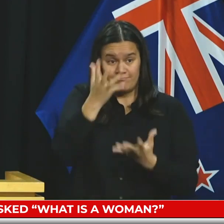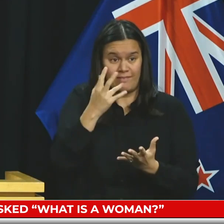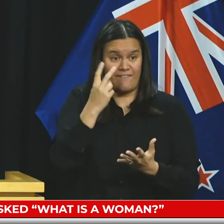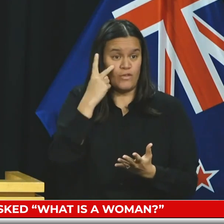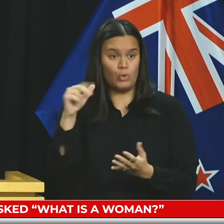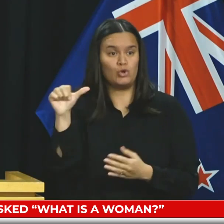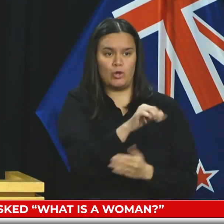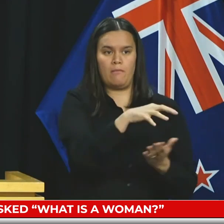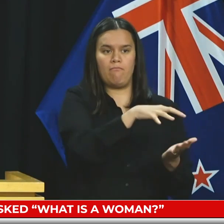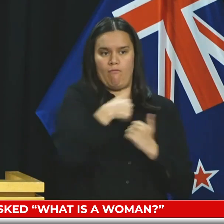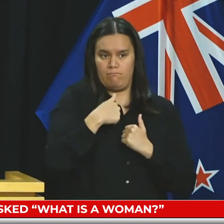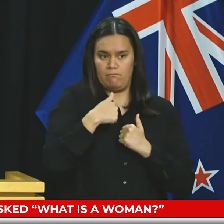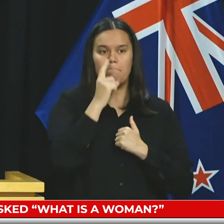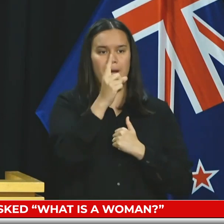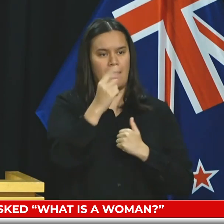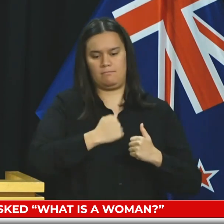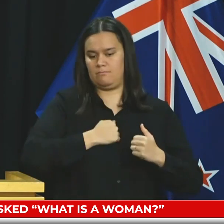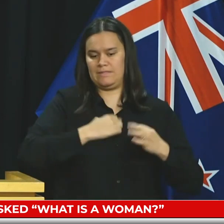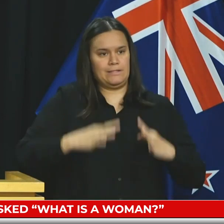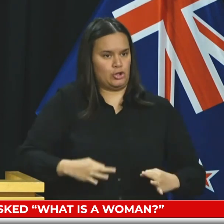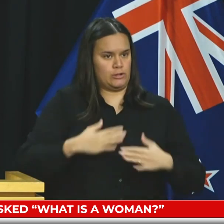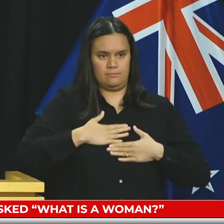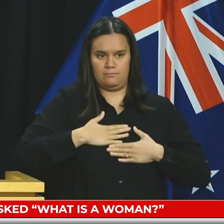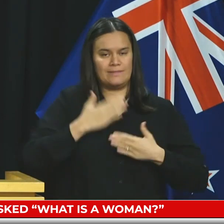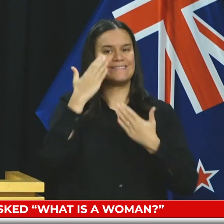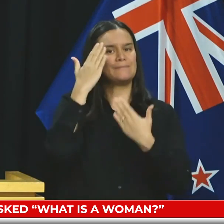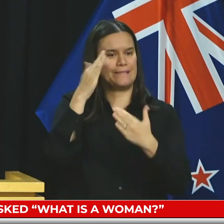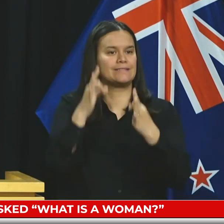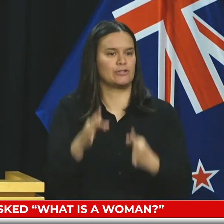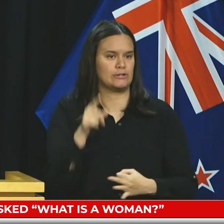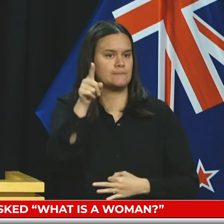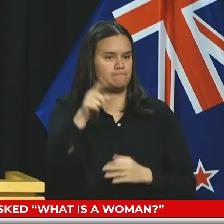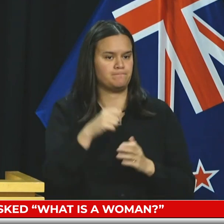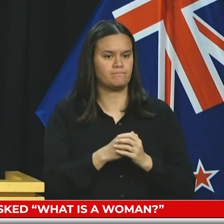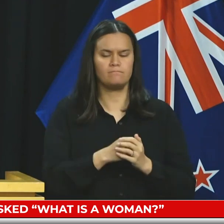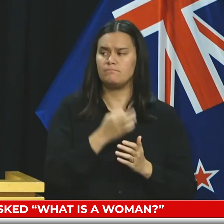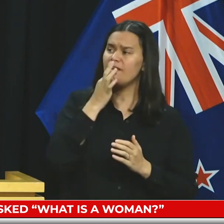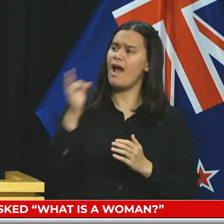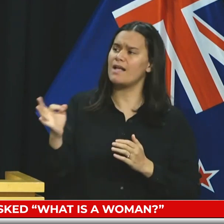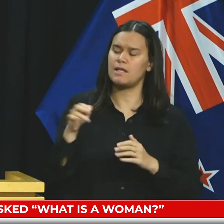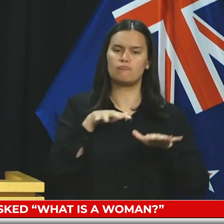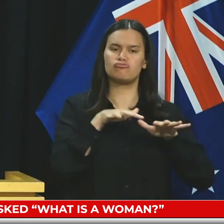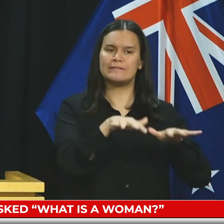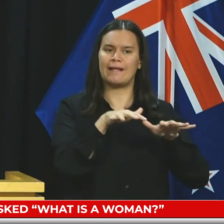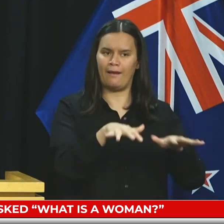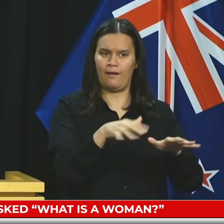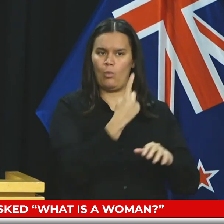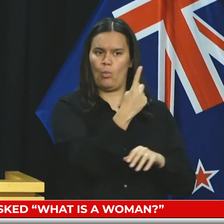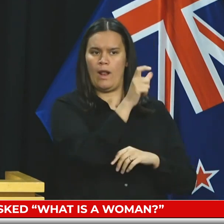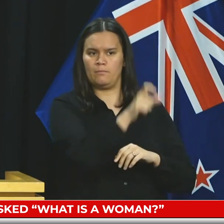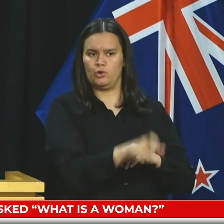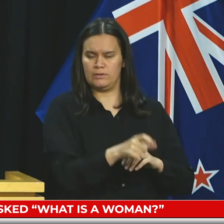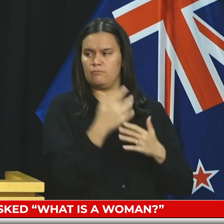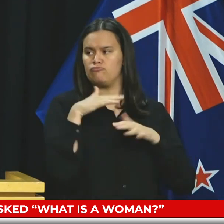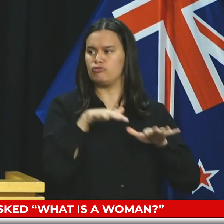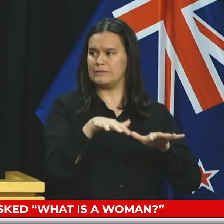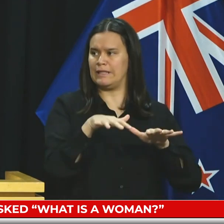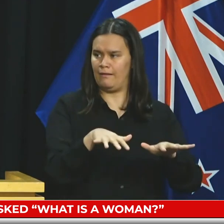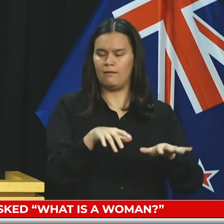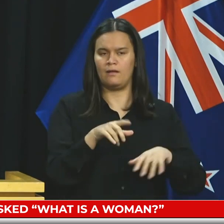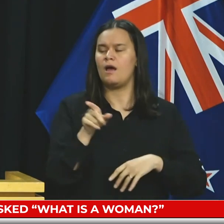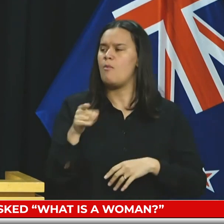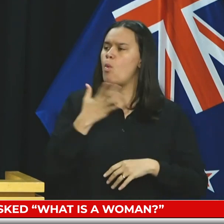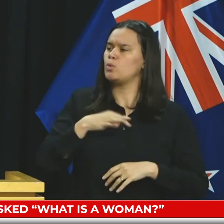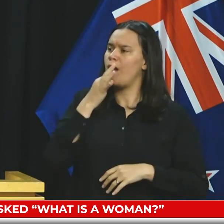Sean. I just wanted to ask you, given comments by Keir Starmer in Britain, how do you and how does this government define a woman?